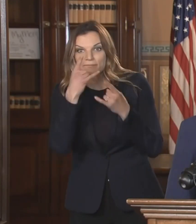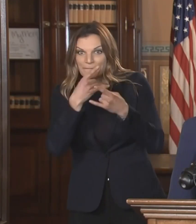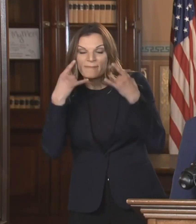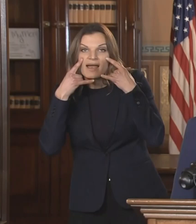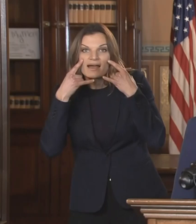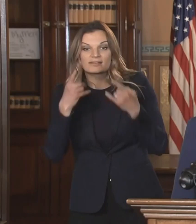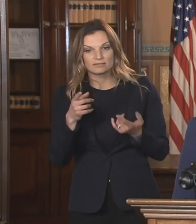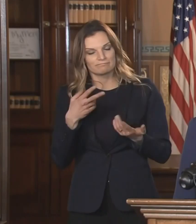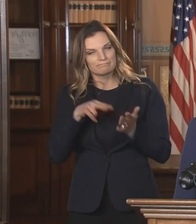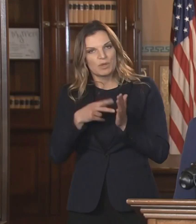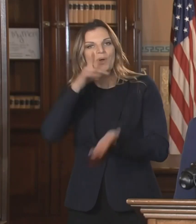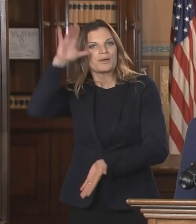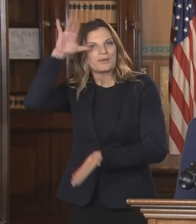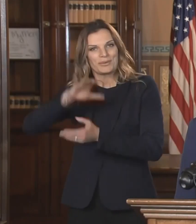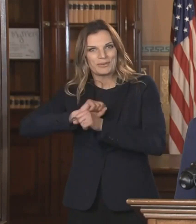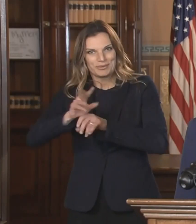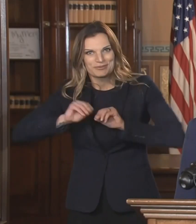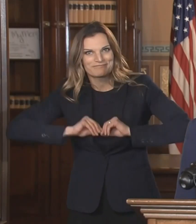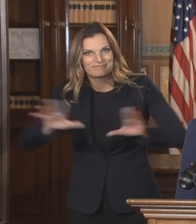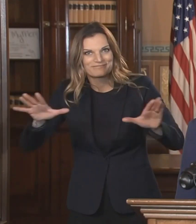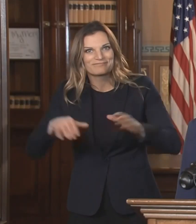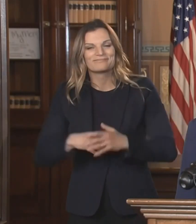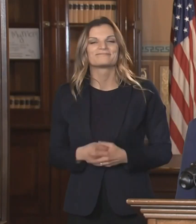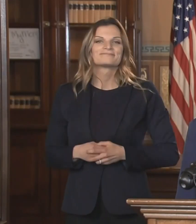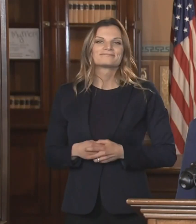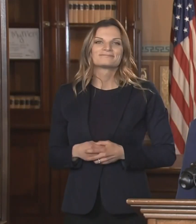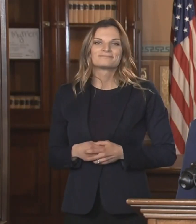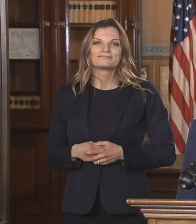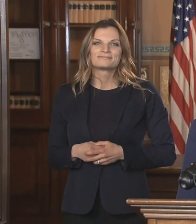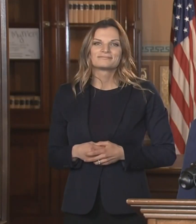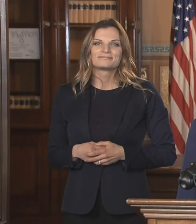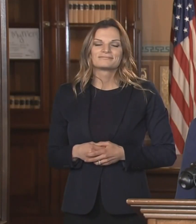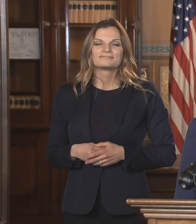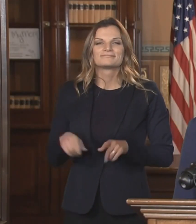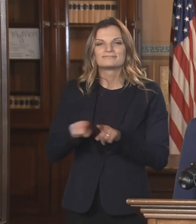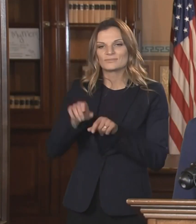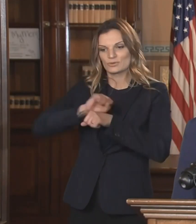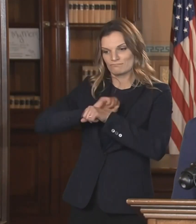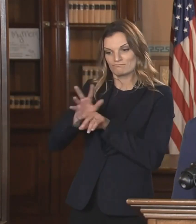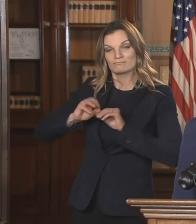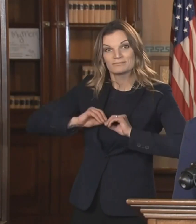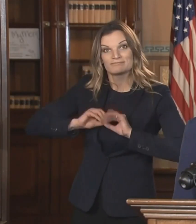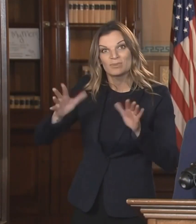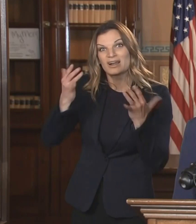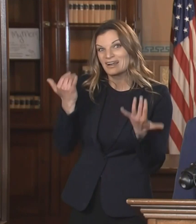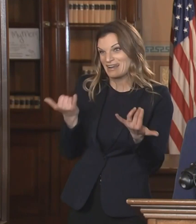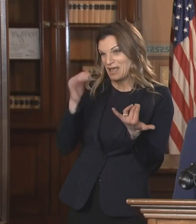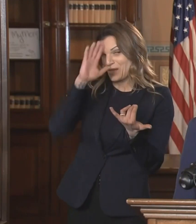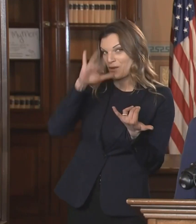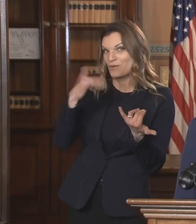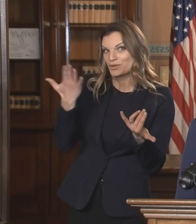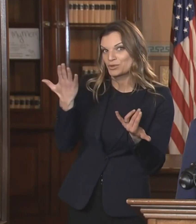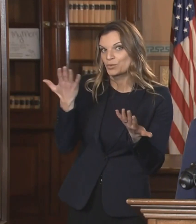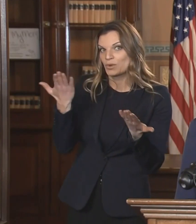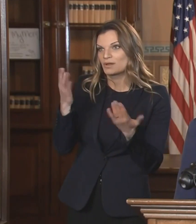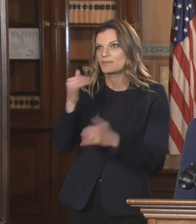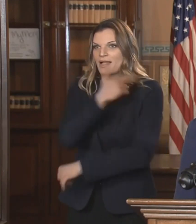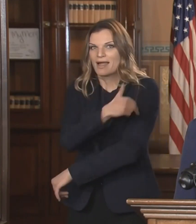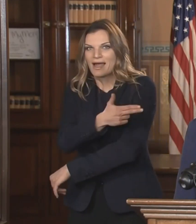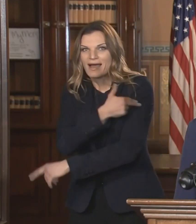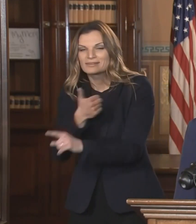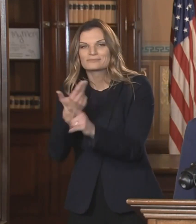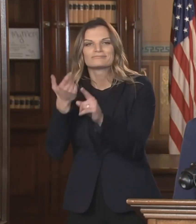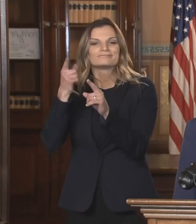We also continue to watch the impact of COVID-19 on our health care systems. Michigan still has about 20% of